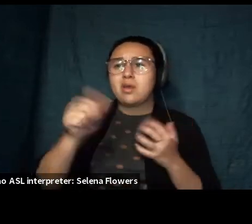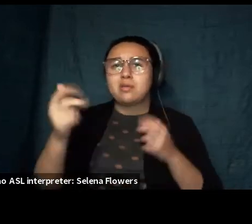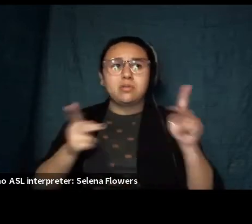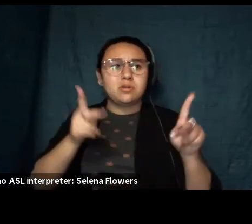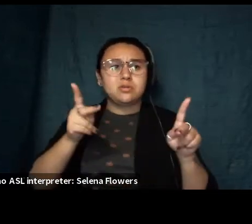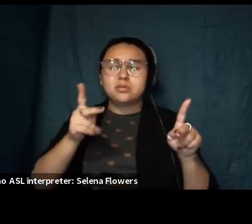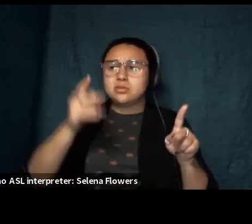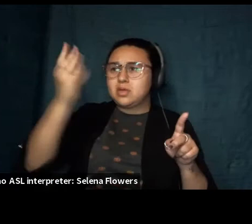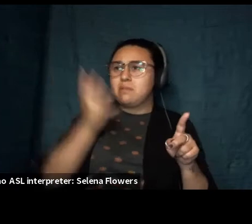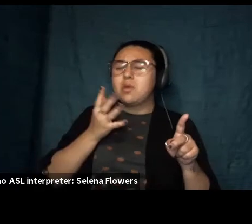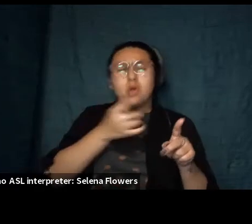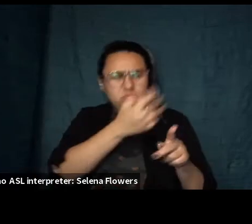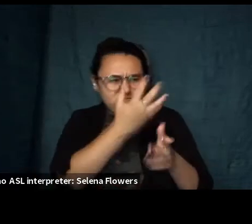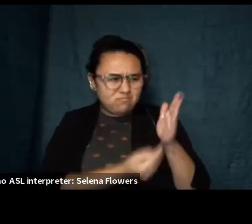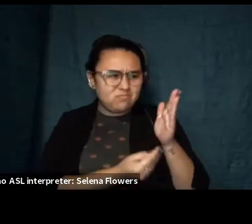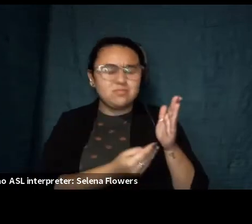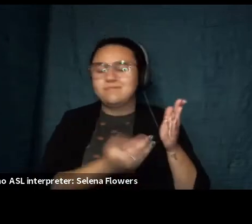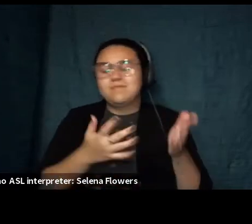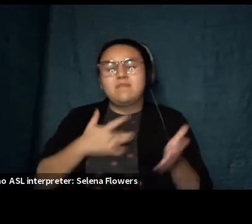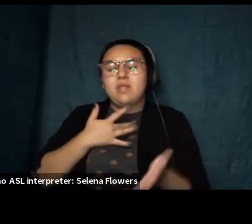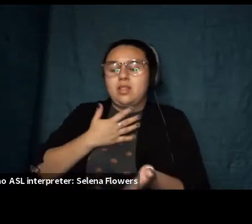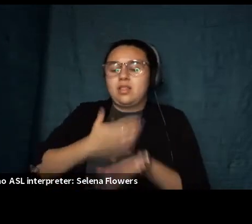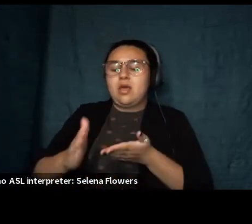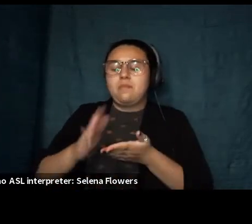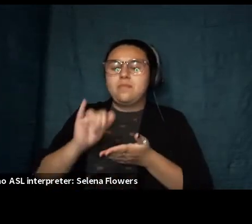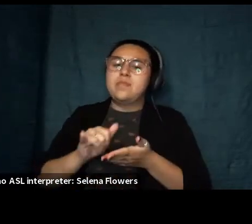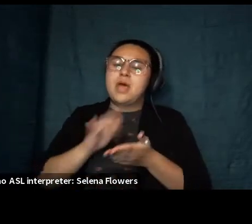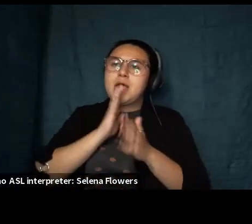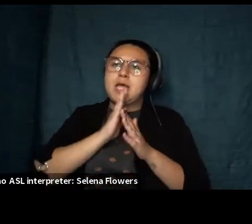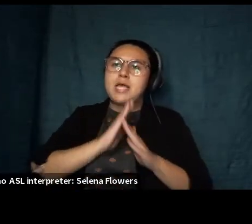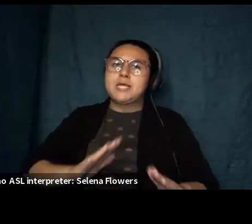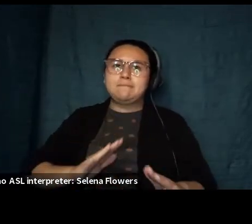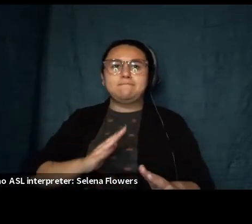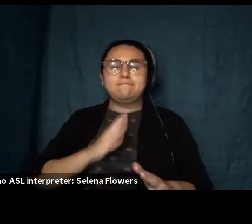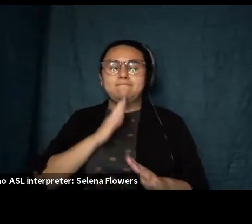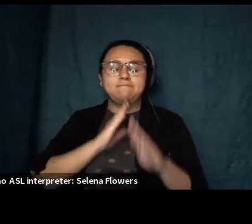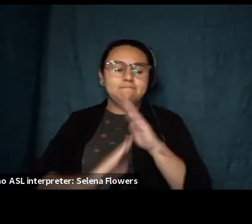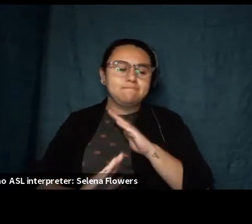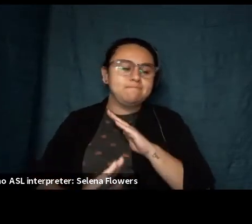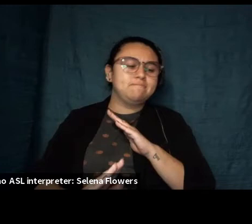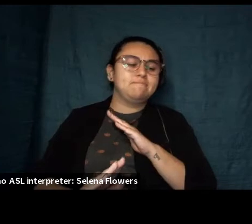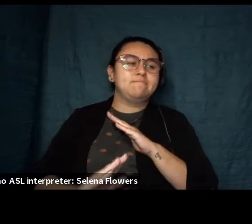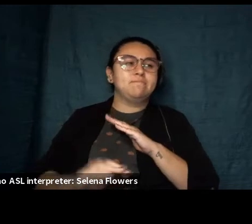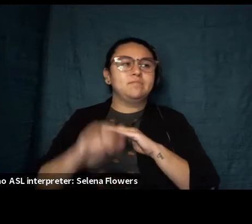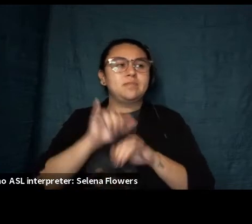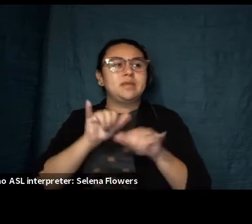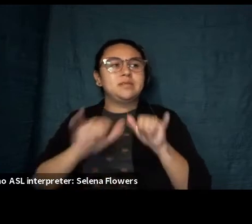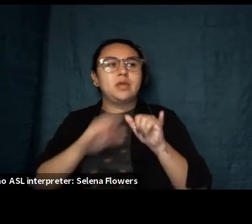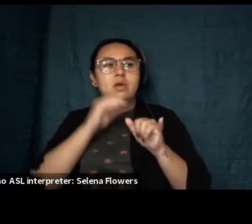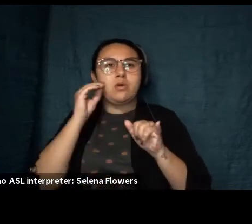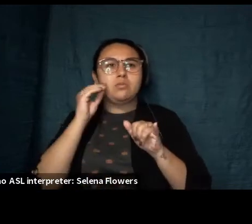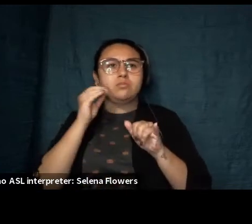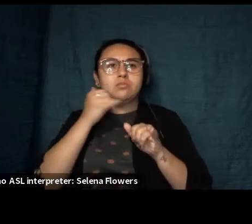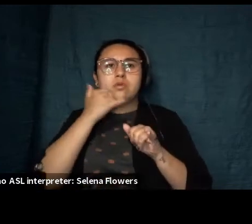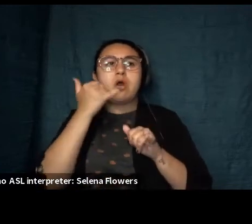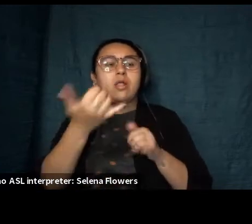what i'm missing numbness is a quiet fire a night in a call again tomorrow i know sometimes